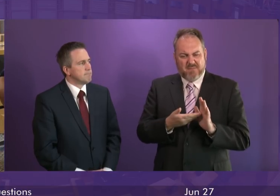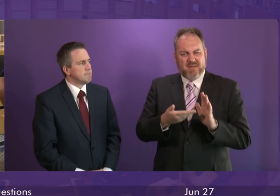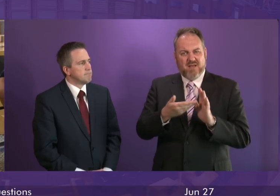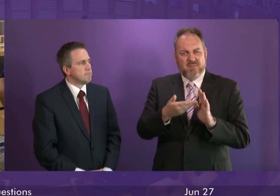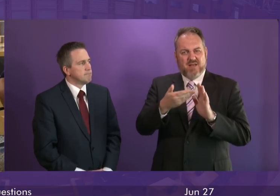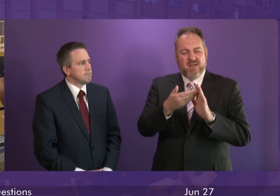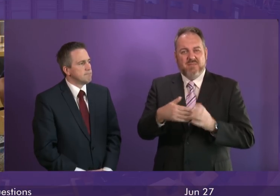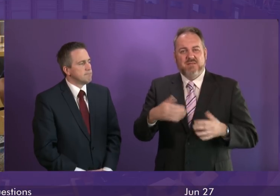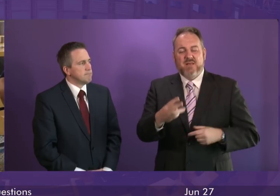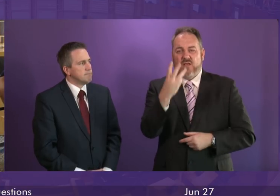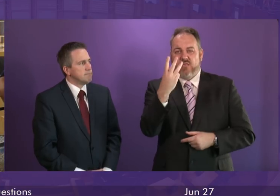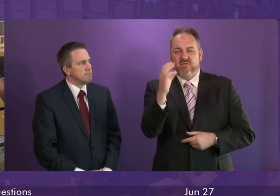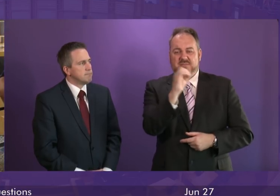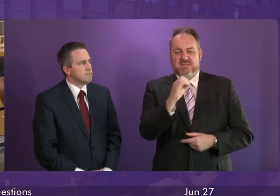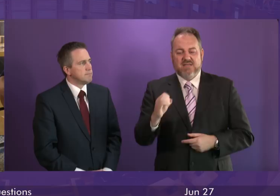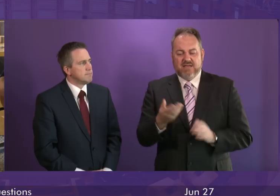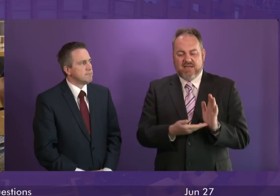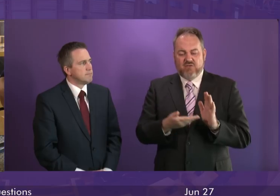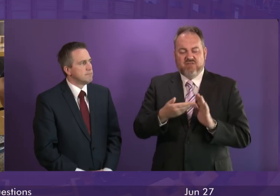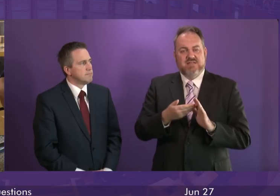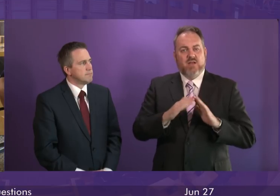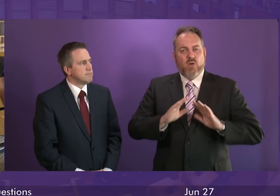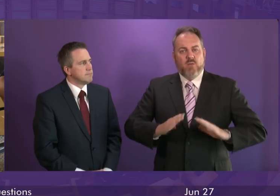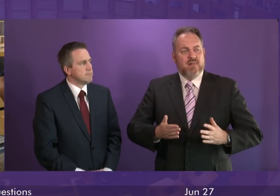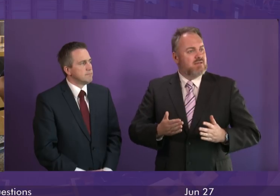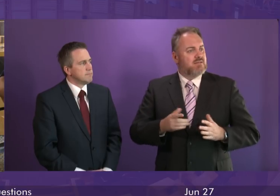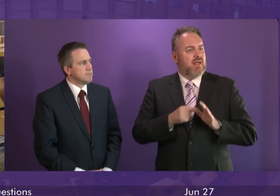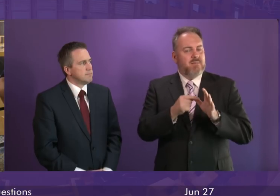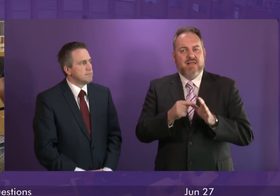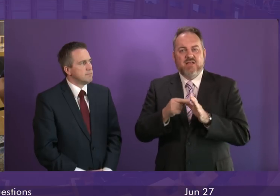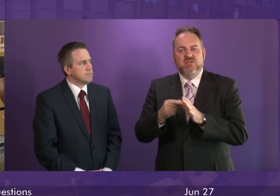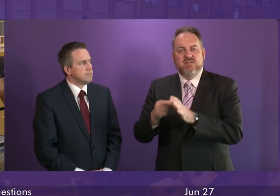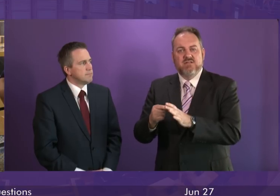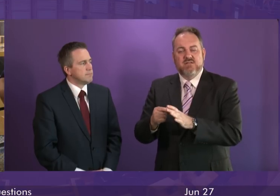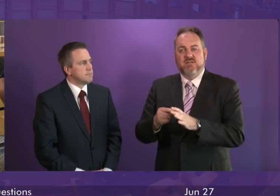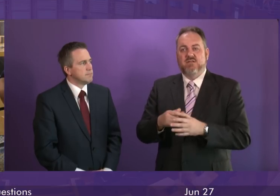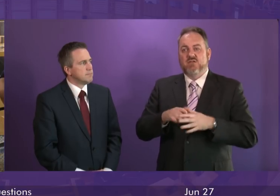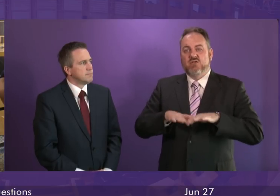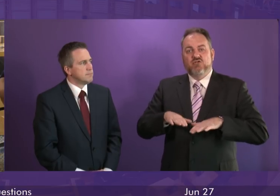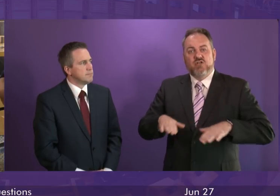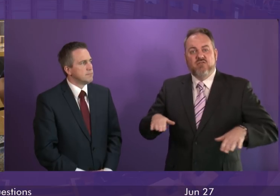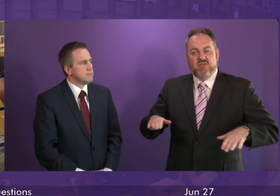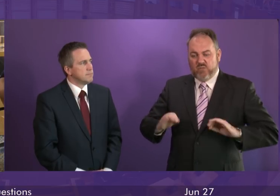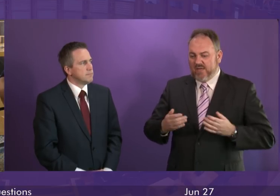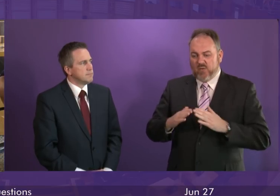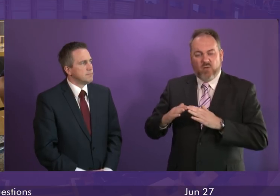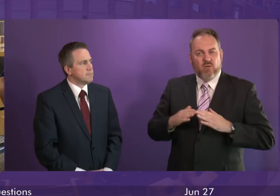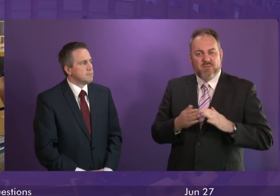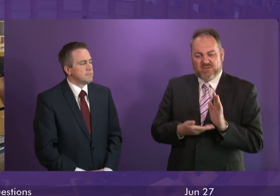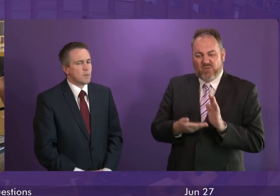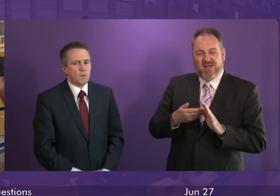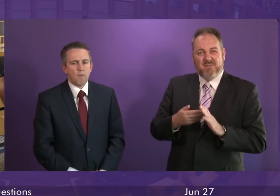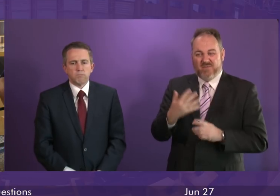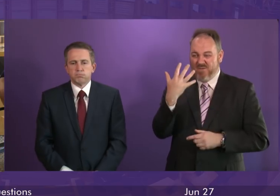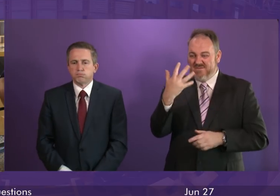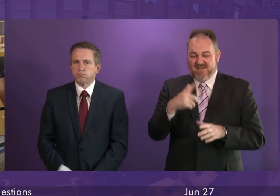been a three percent rise in homeless applications. The number of homeless children has risen for the fifth year in a row.